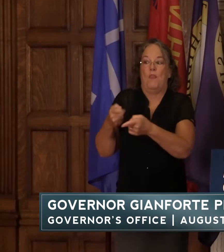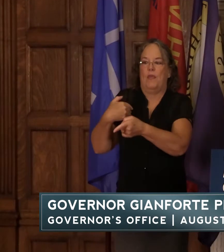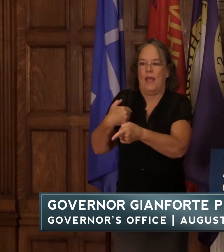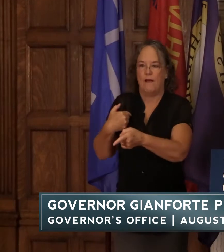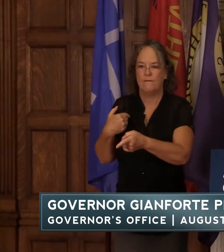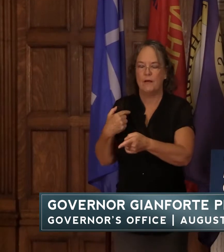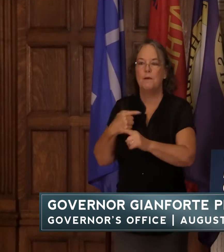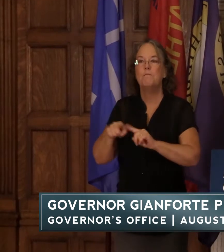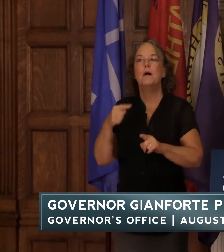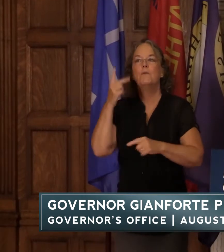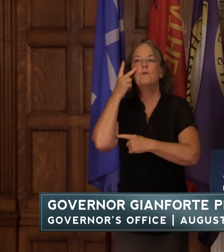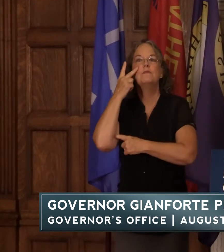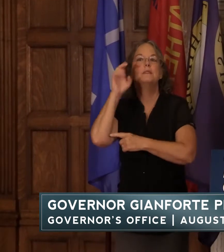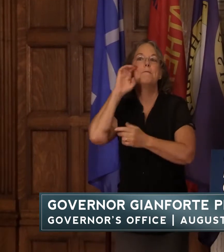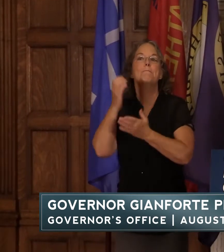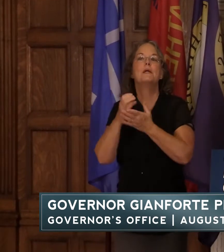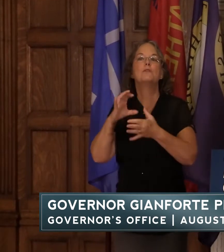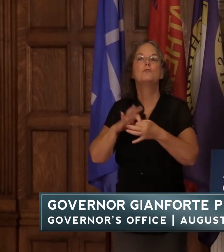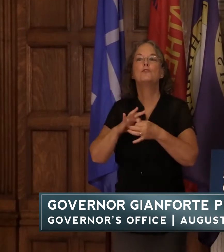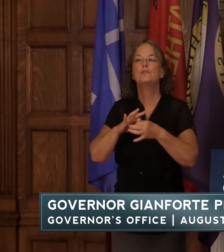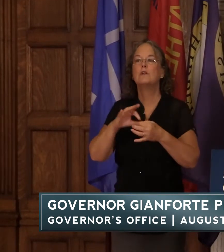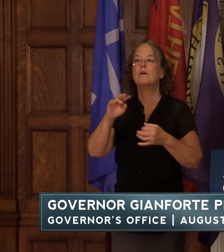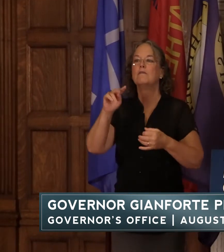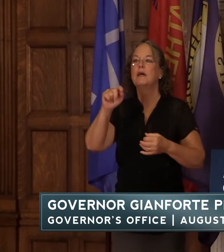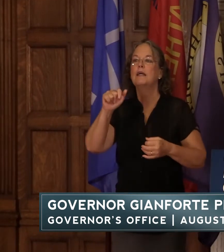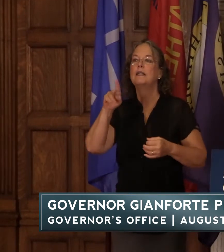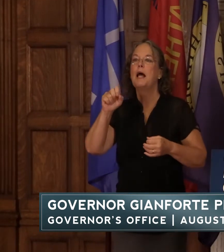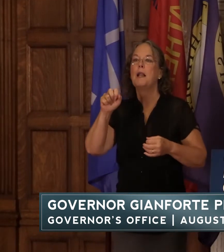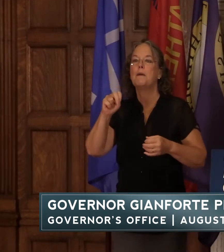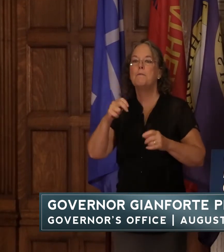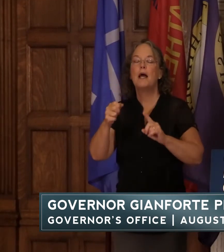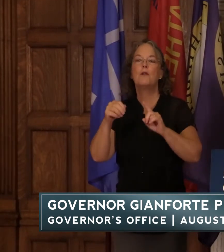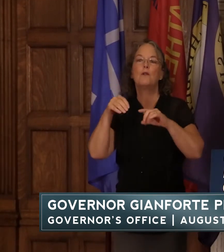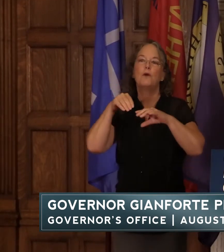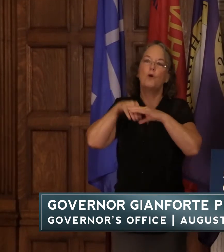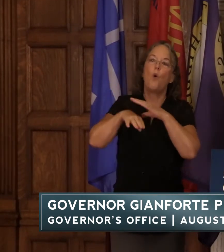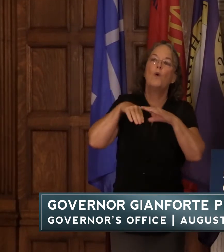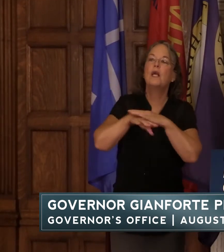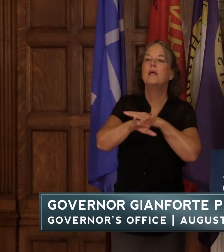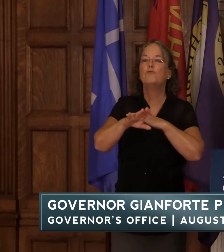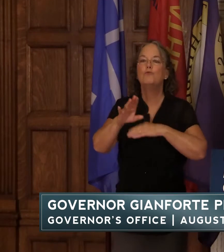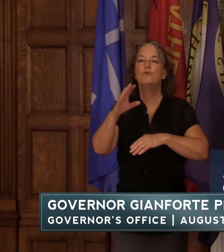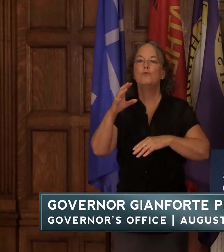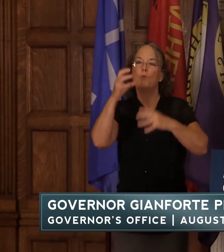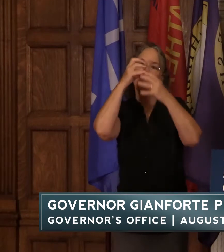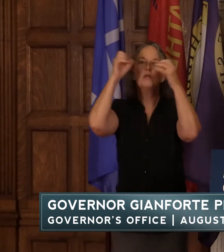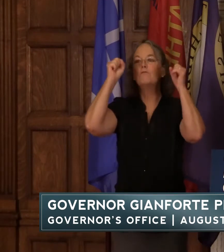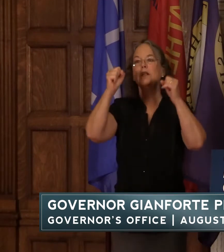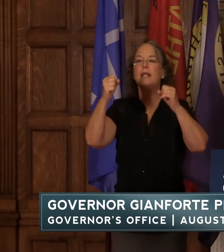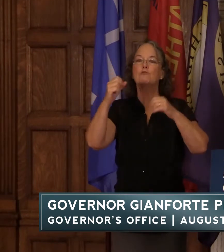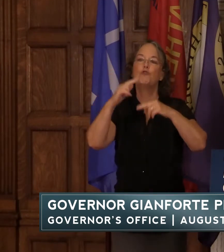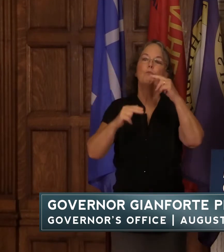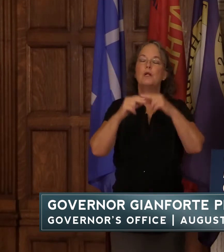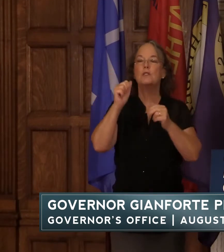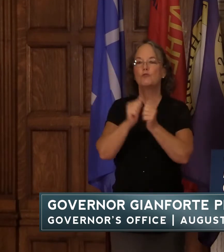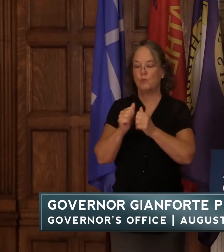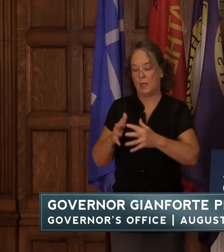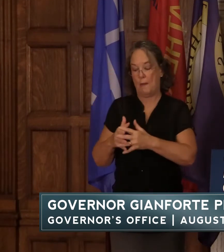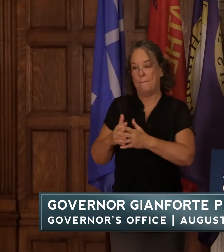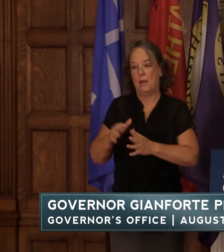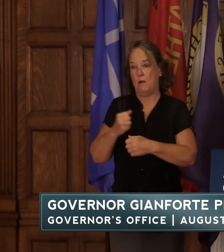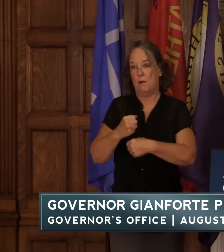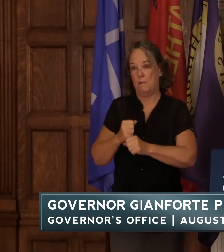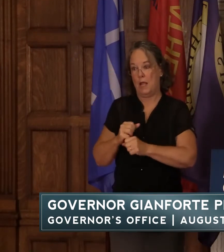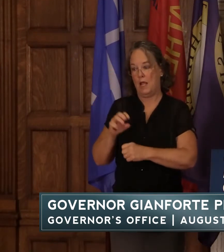of taliban forces storming the presidential palace in afghanistan with american-made m16 assault